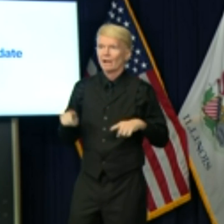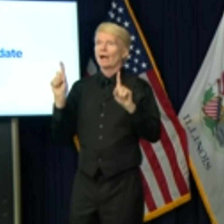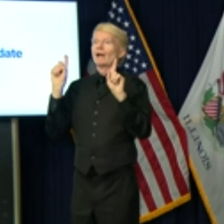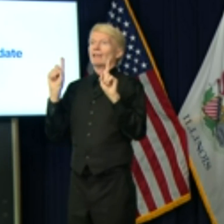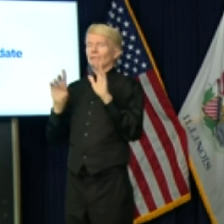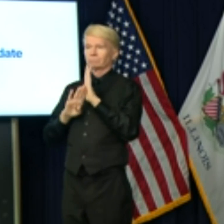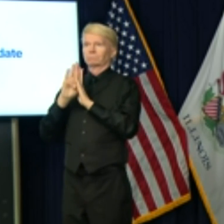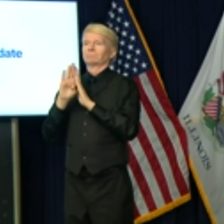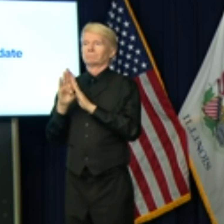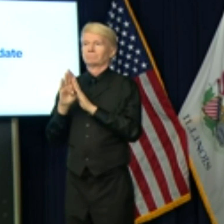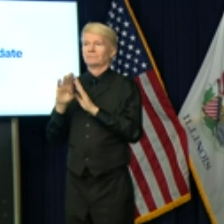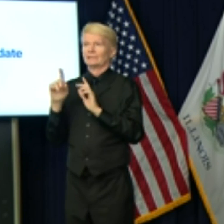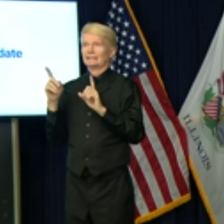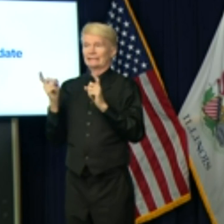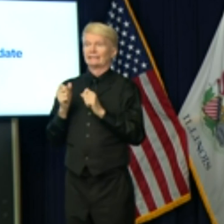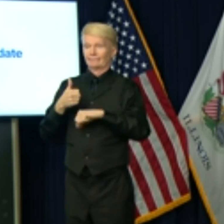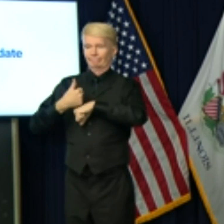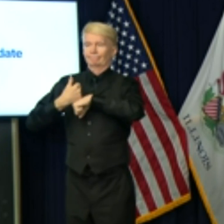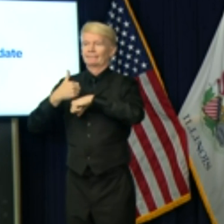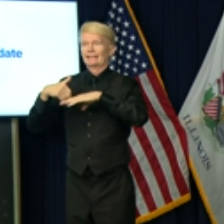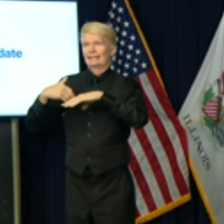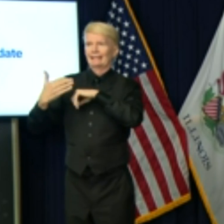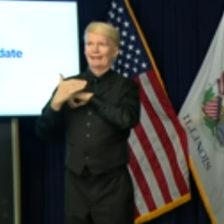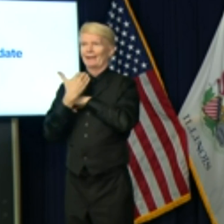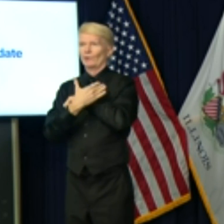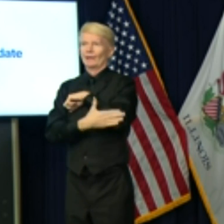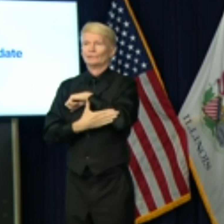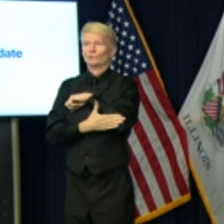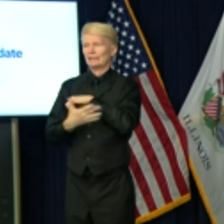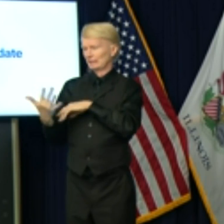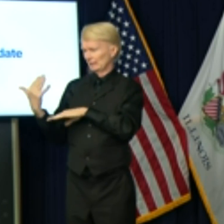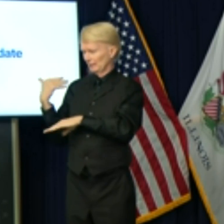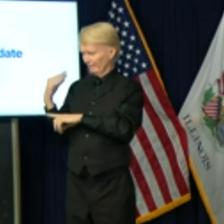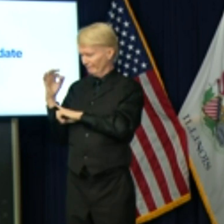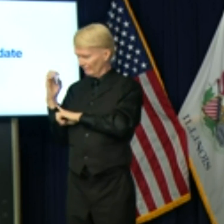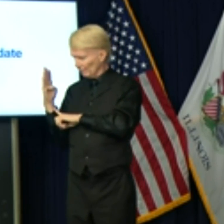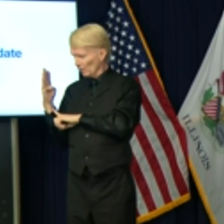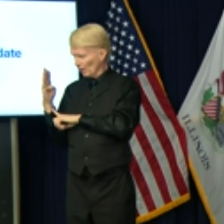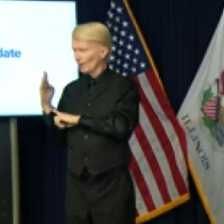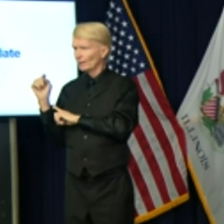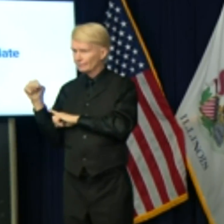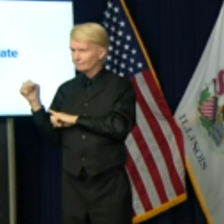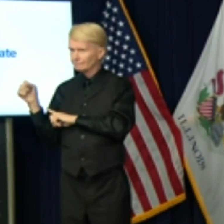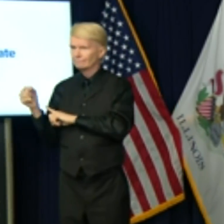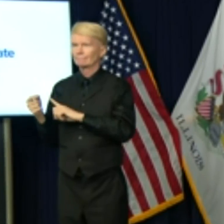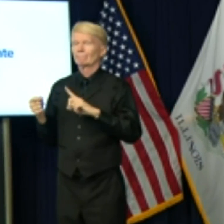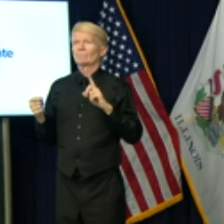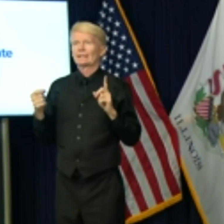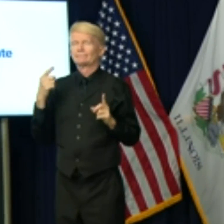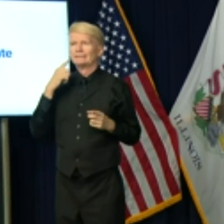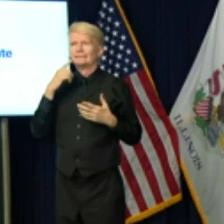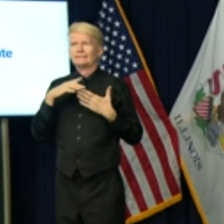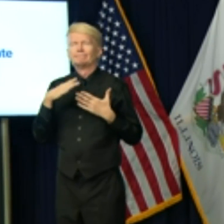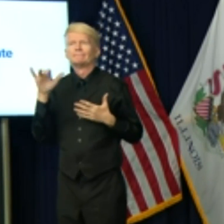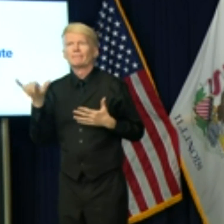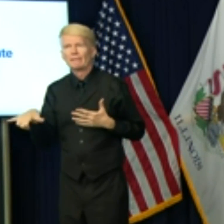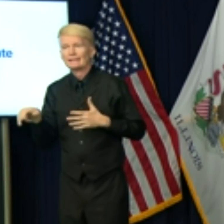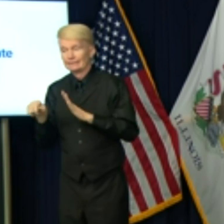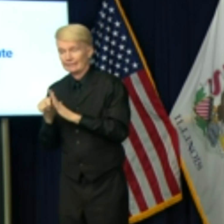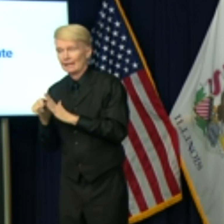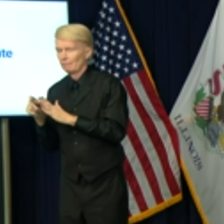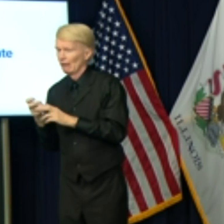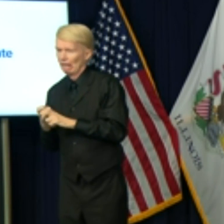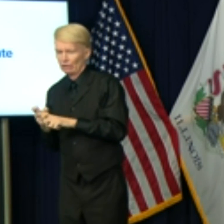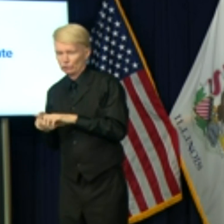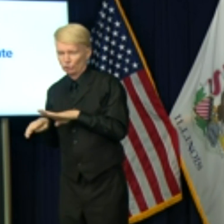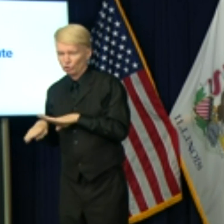test in the country. That's way back in February, I believe, and, you know, and it was very hard to